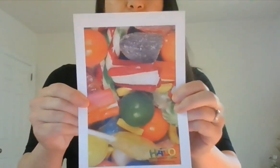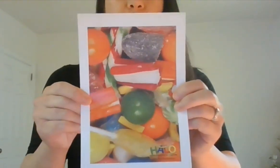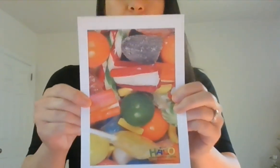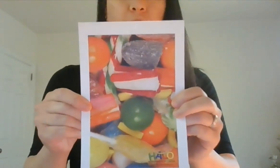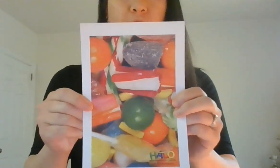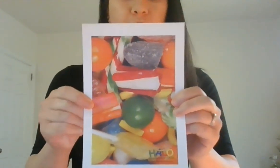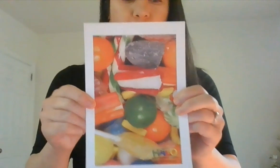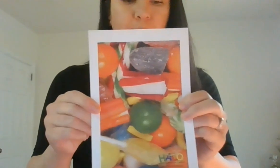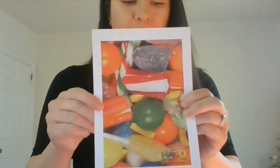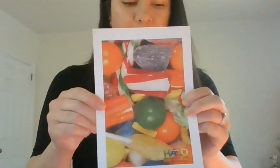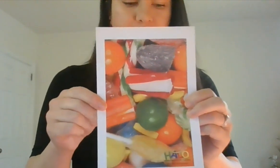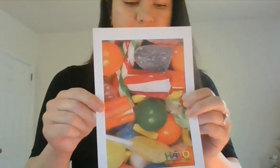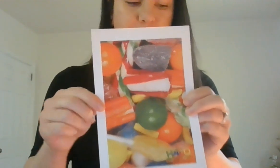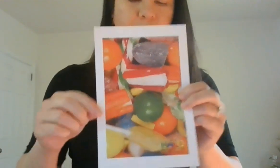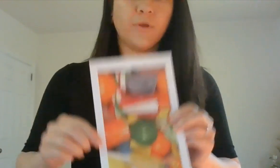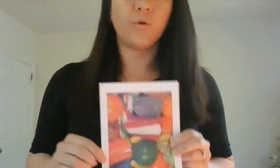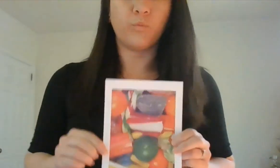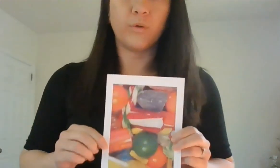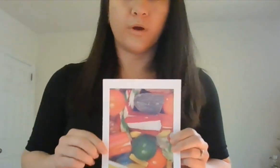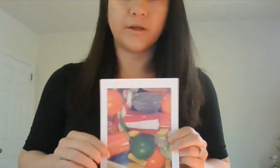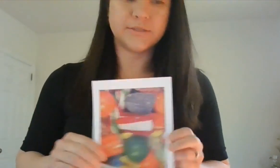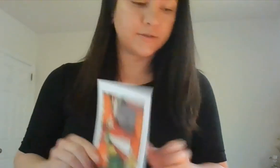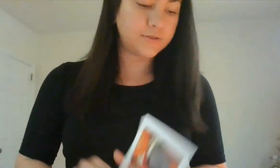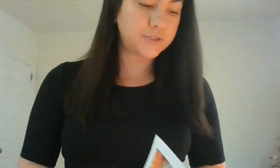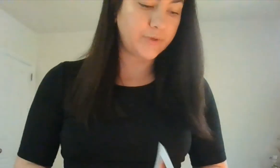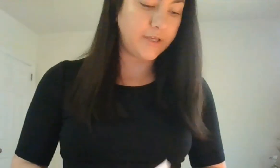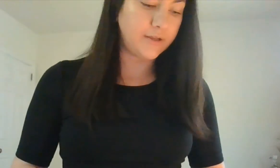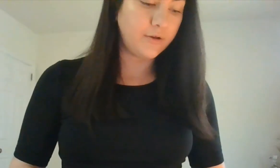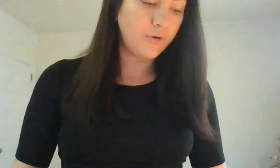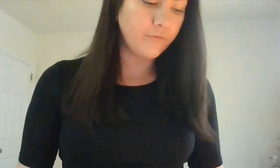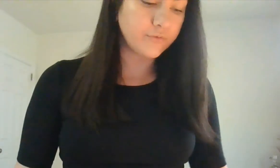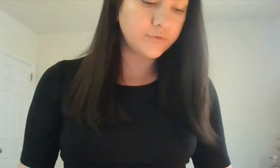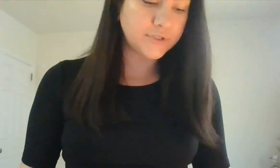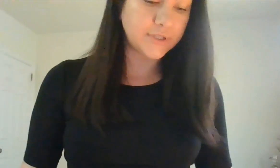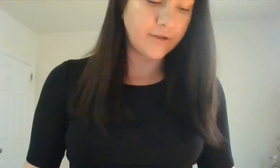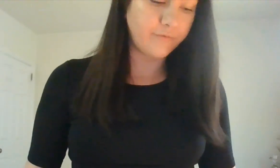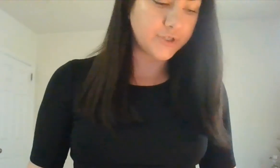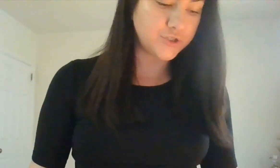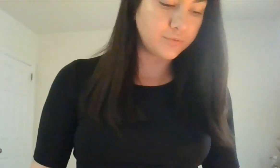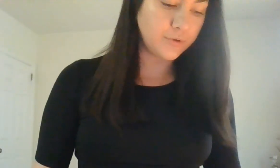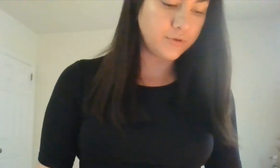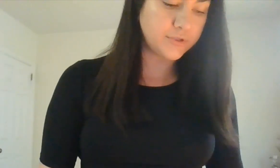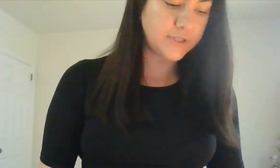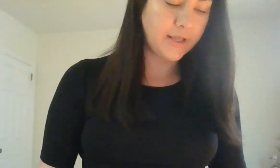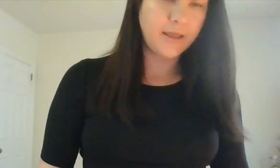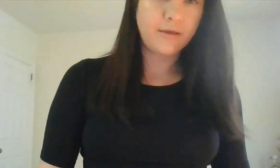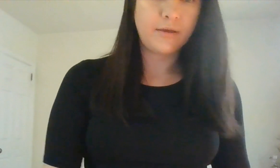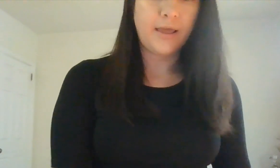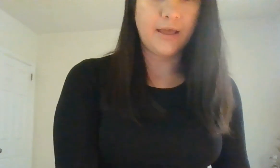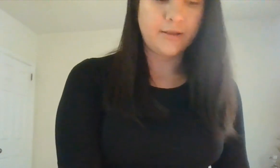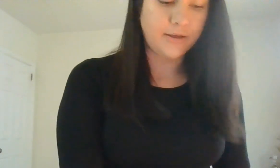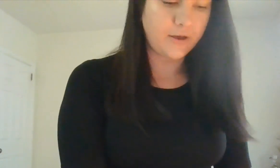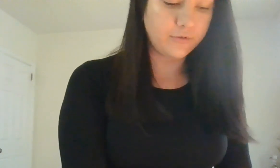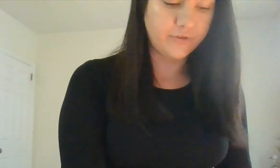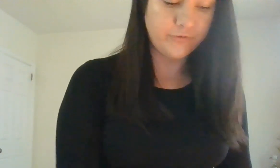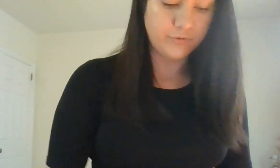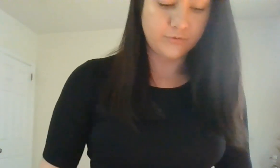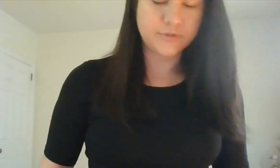really harmful for our bodies. We want to eat fruits and vegetables and healthy foods.